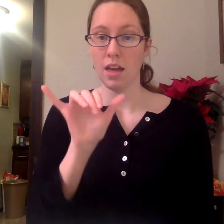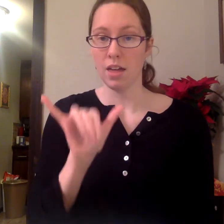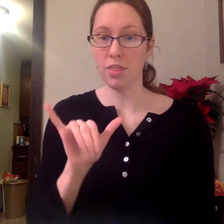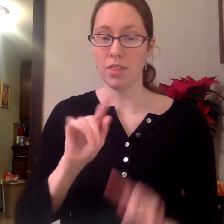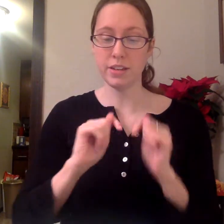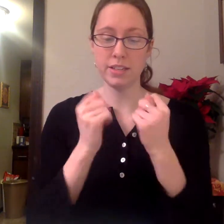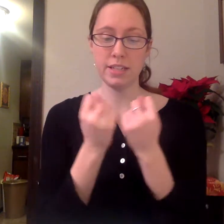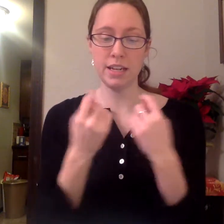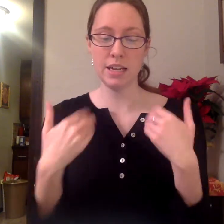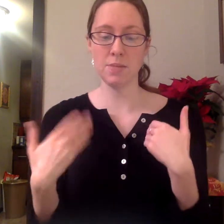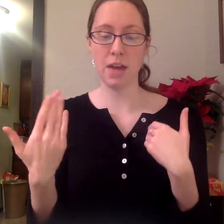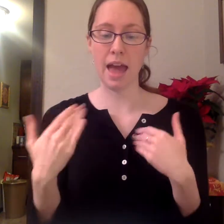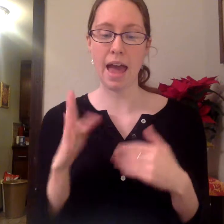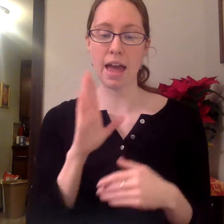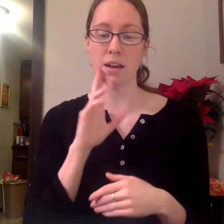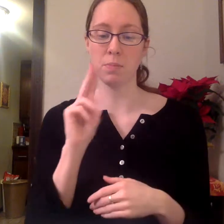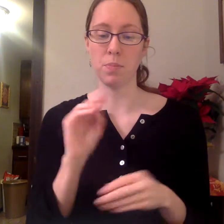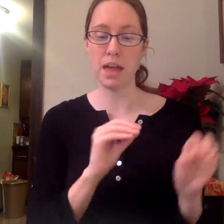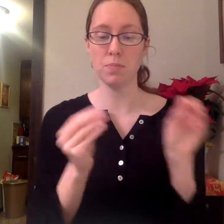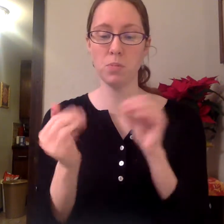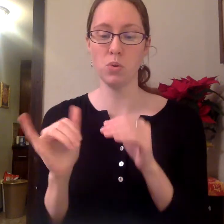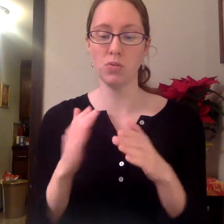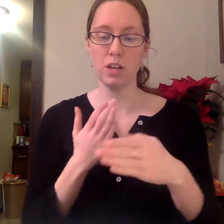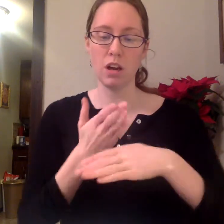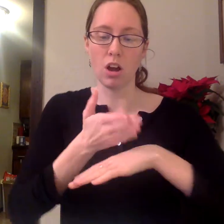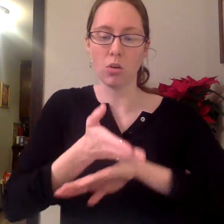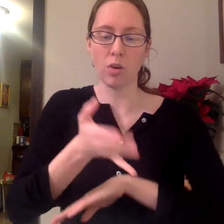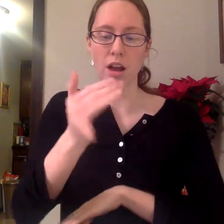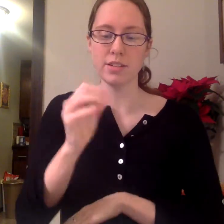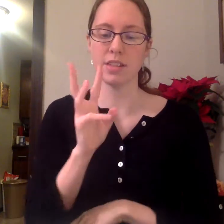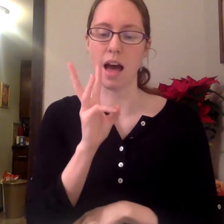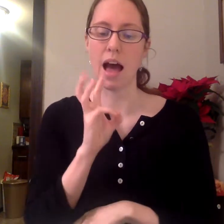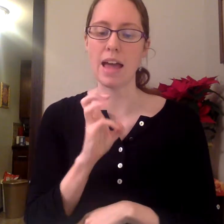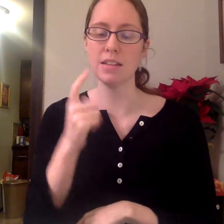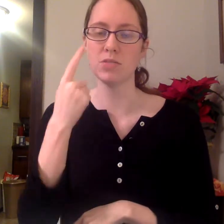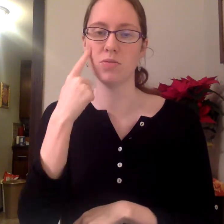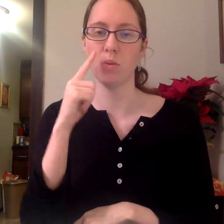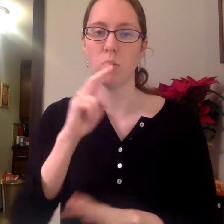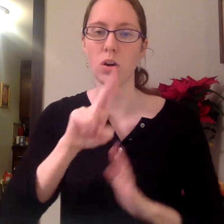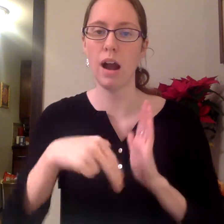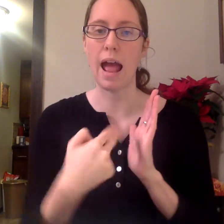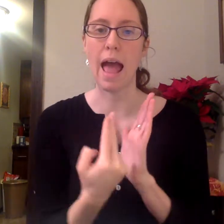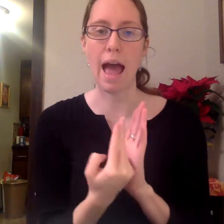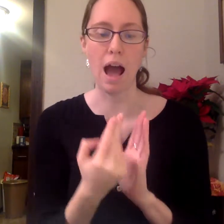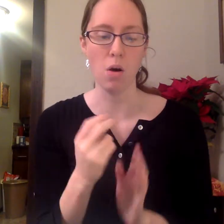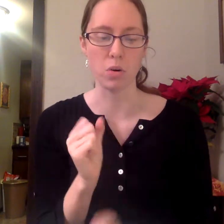The team had been moving across the ice for hours.